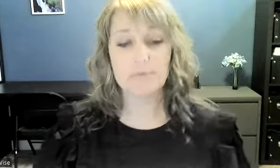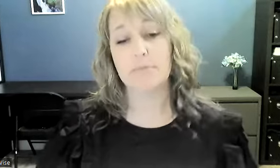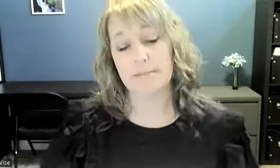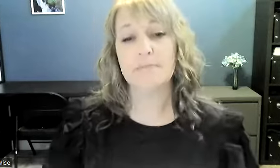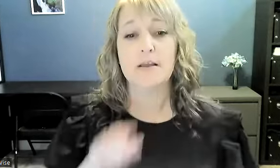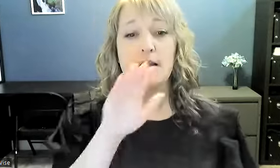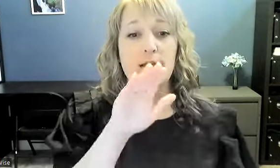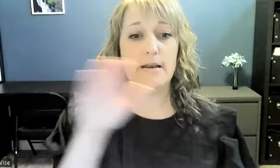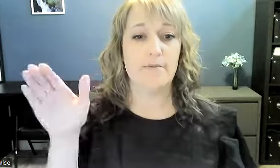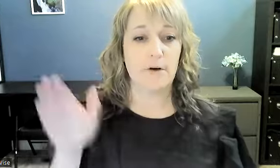but never